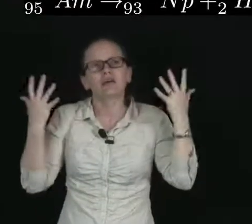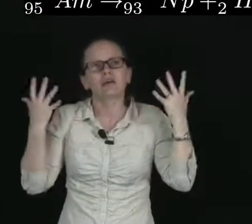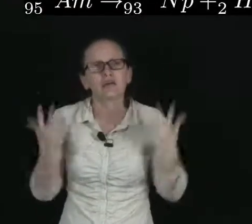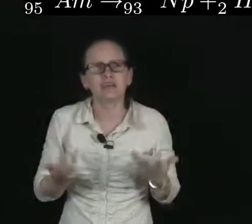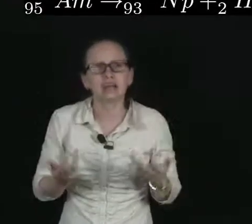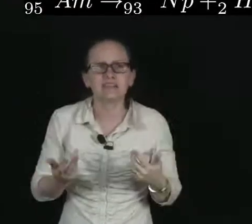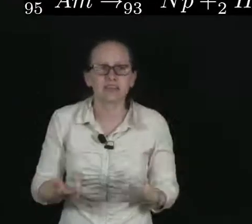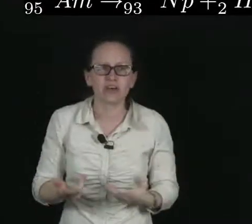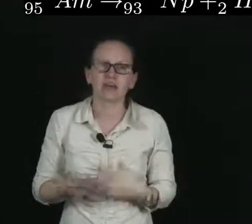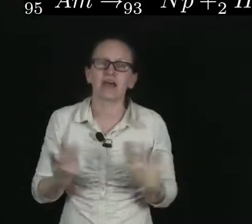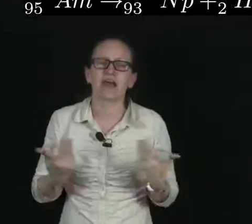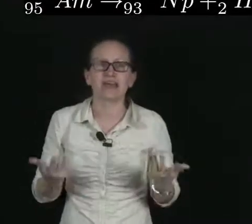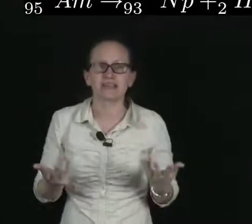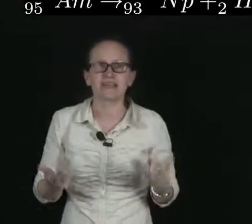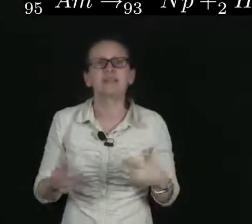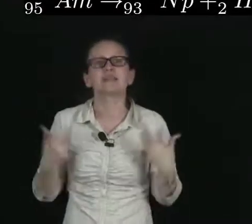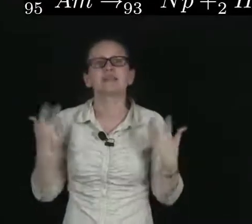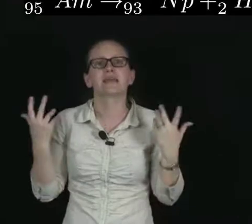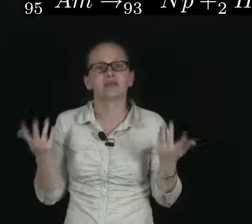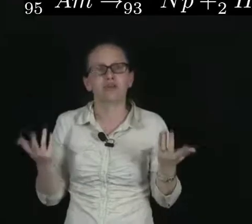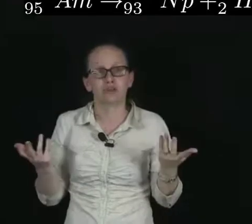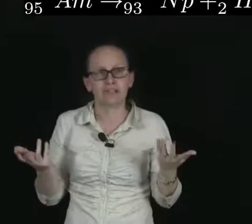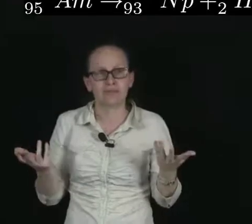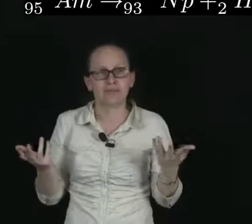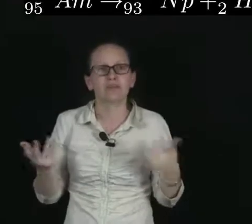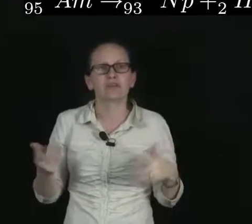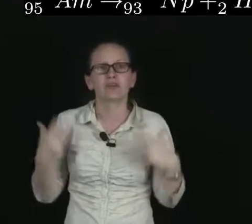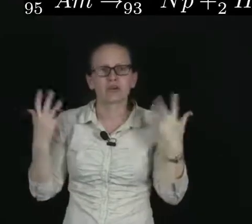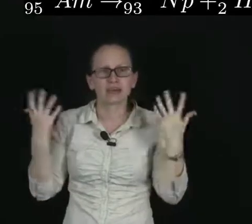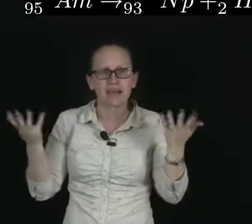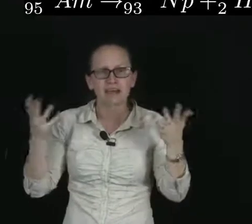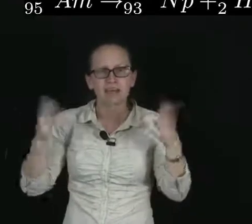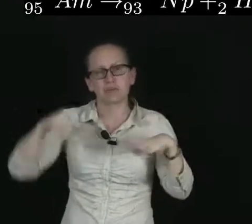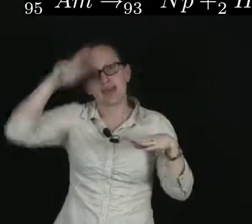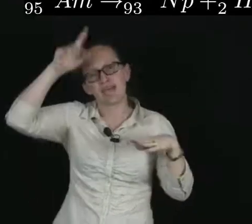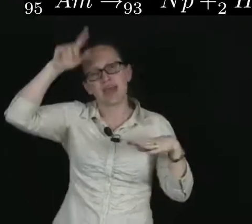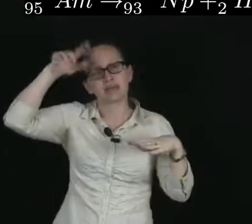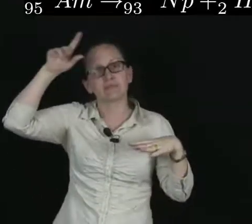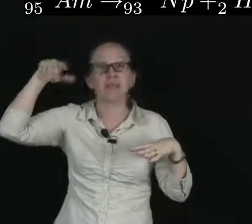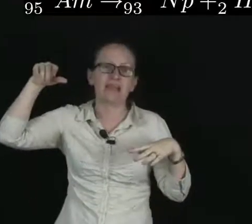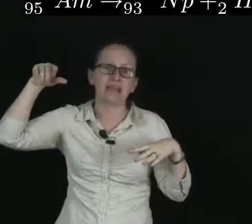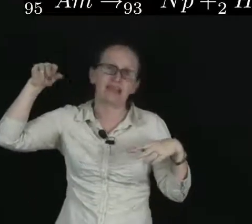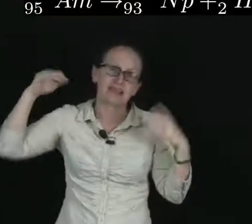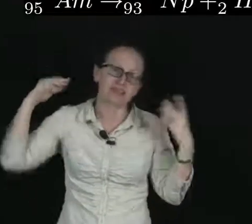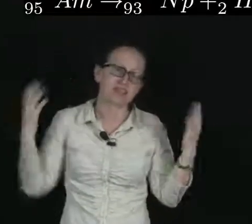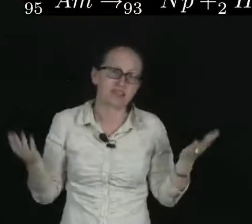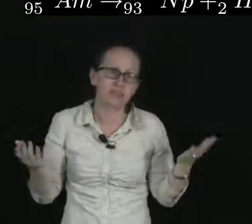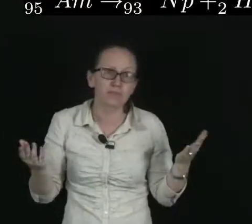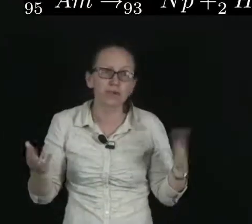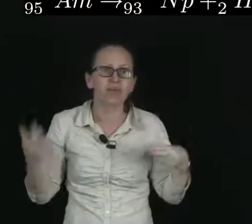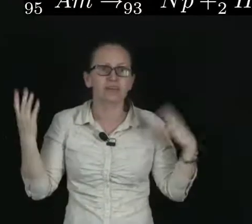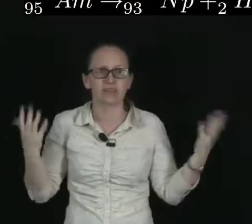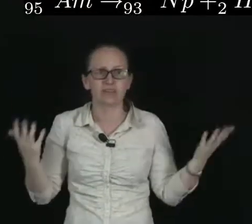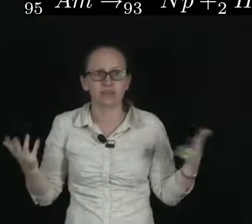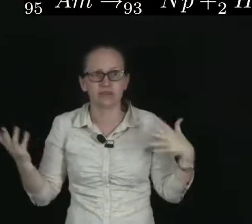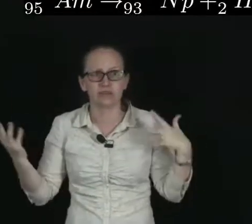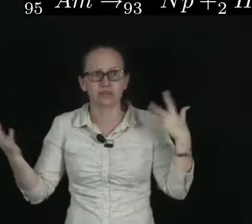The 93rd atom is neptunium, so we have NP as the symbol that is used